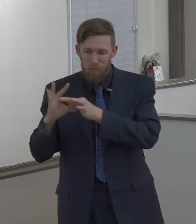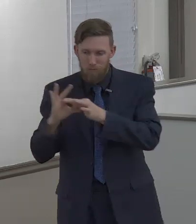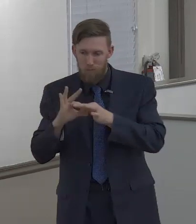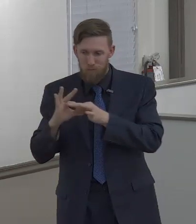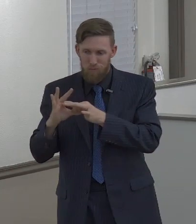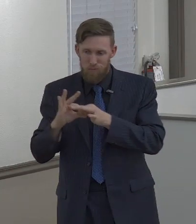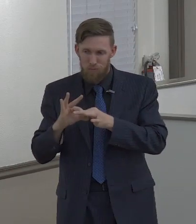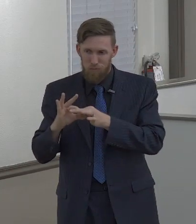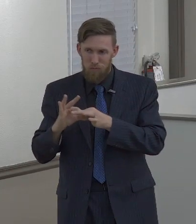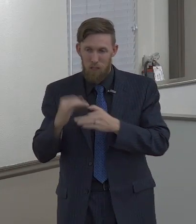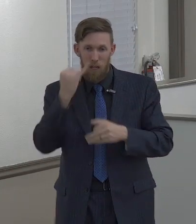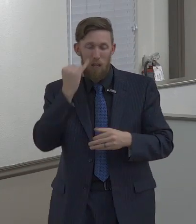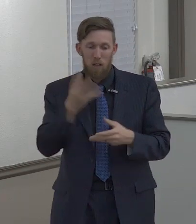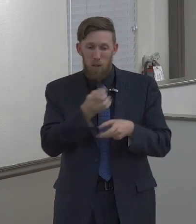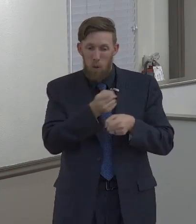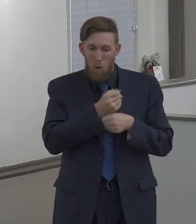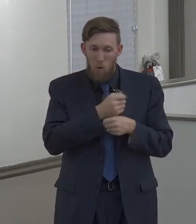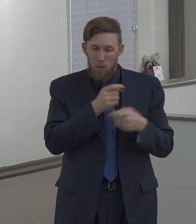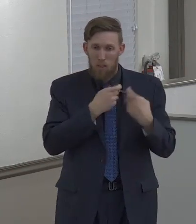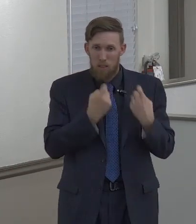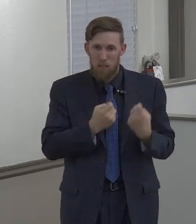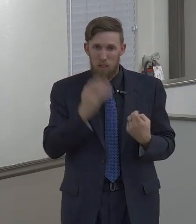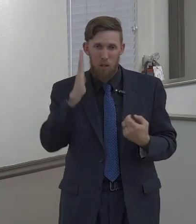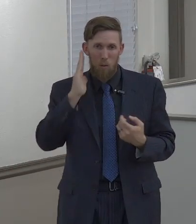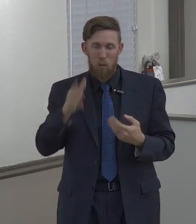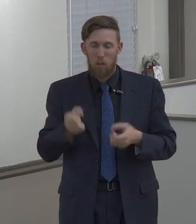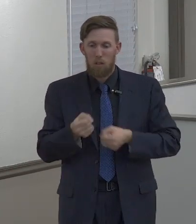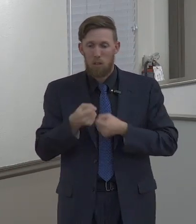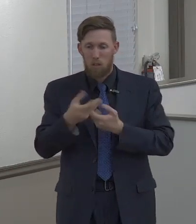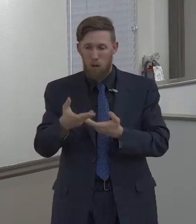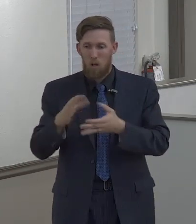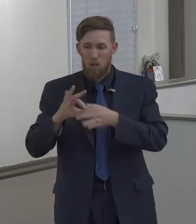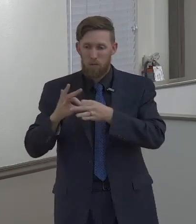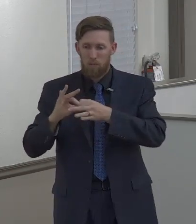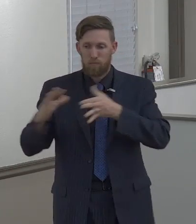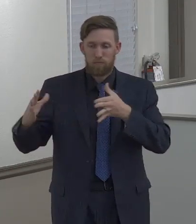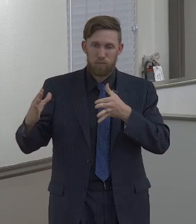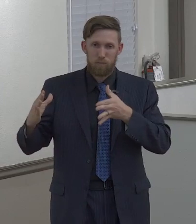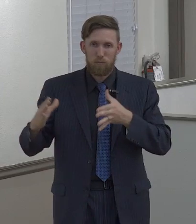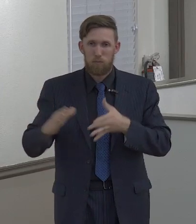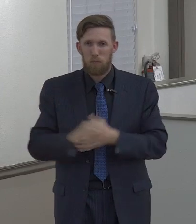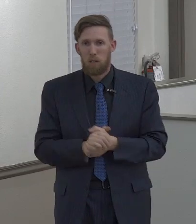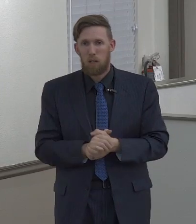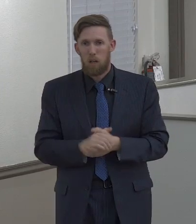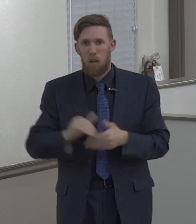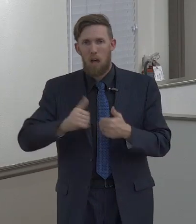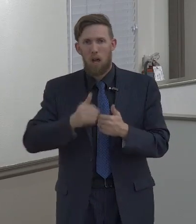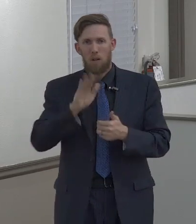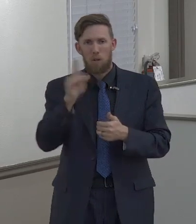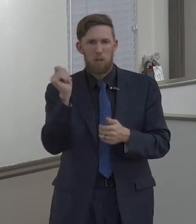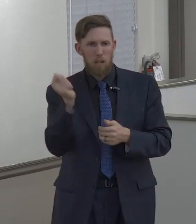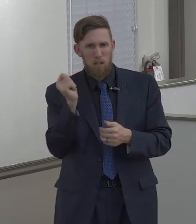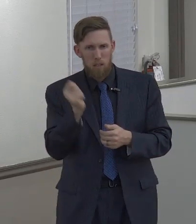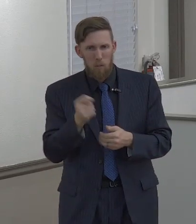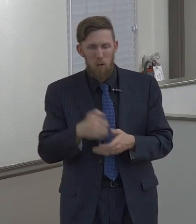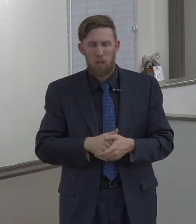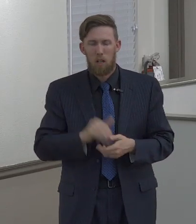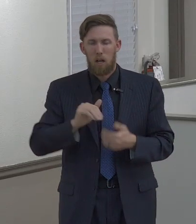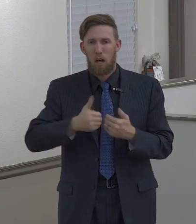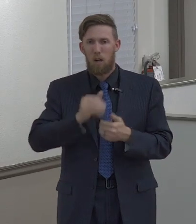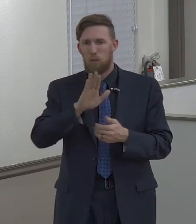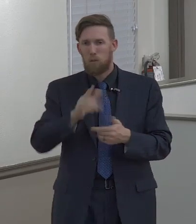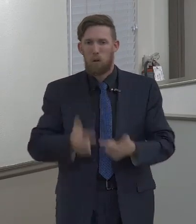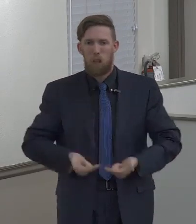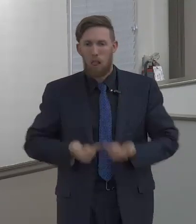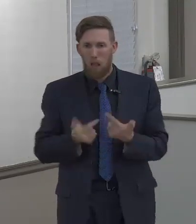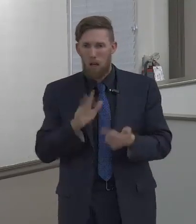cause a separation in the church and so how is how is your testimony